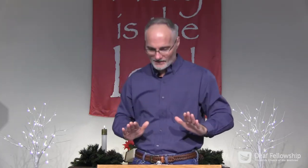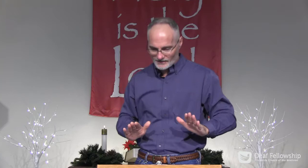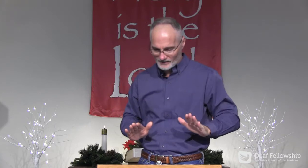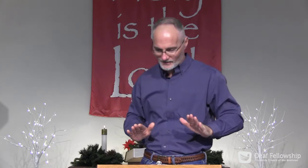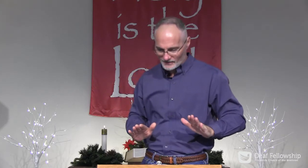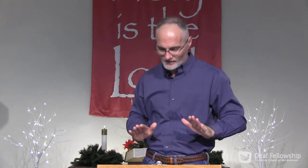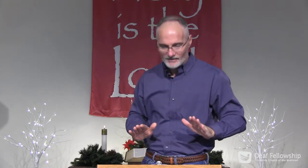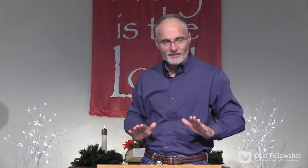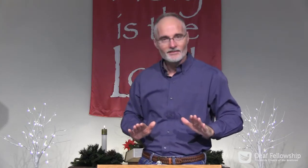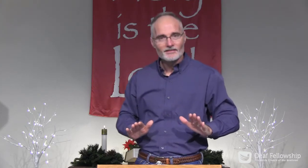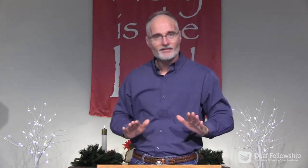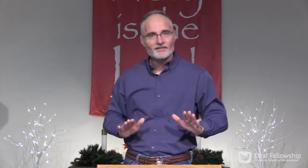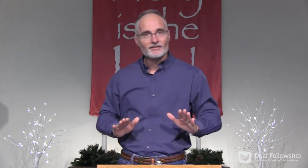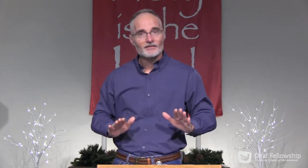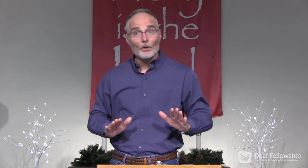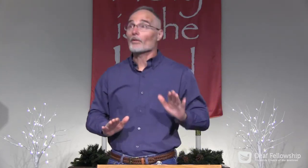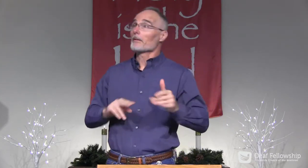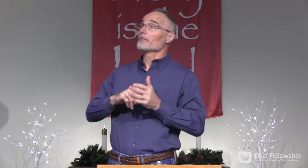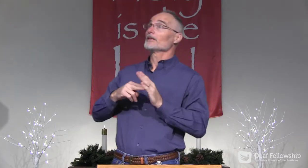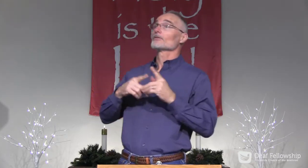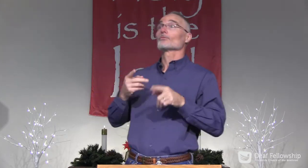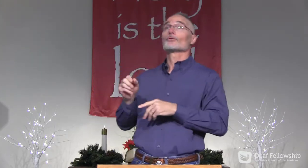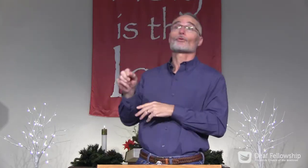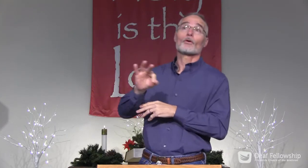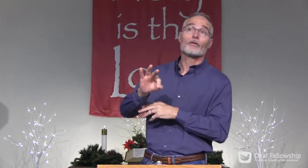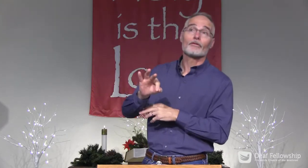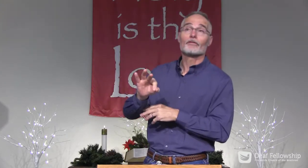I'm not talking about feeling good, the peace sign.